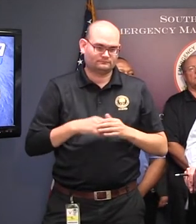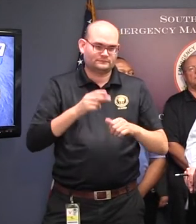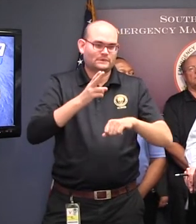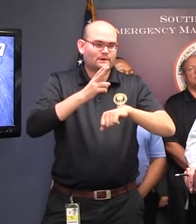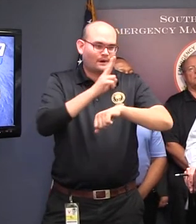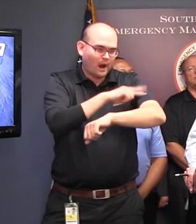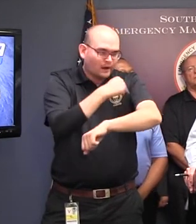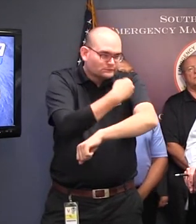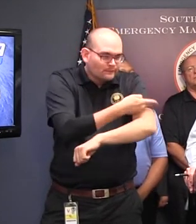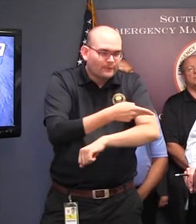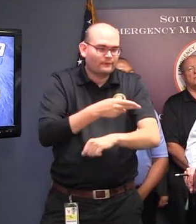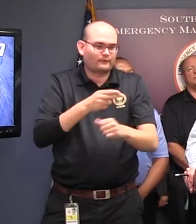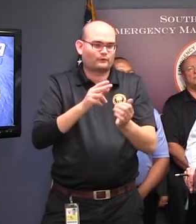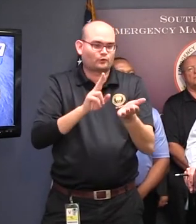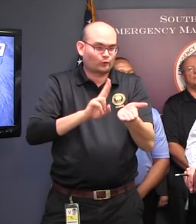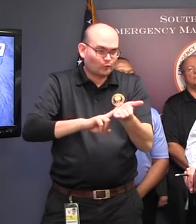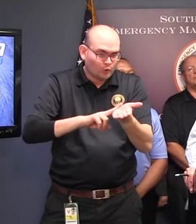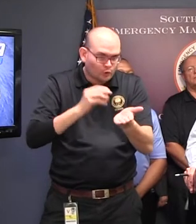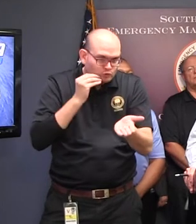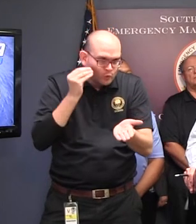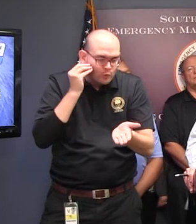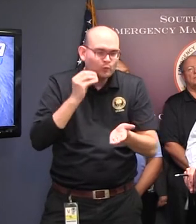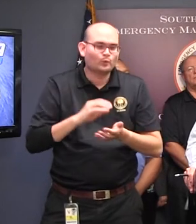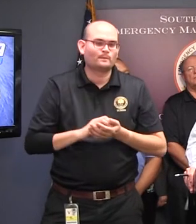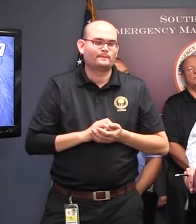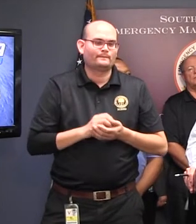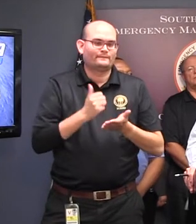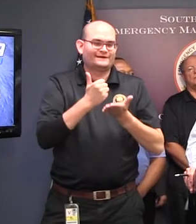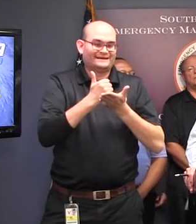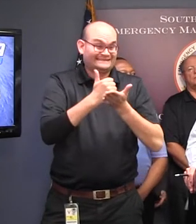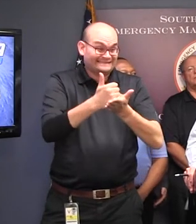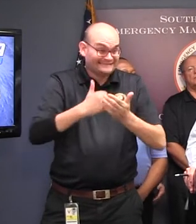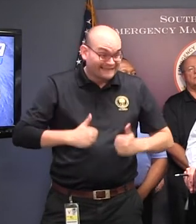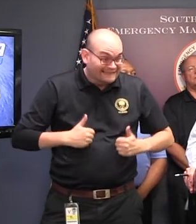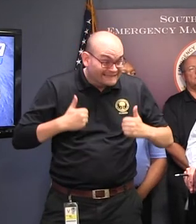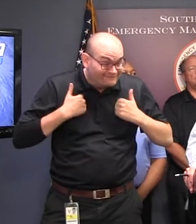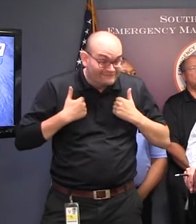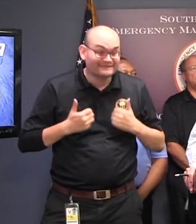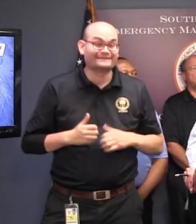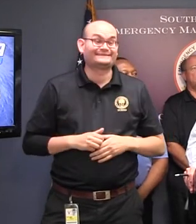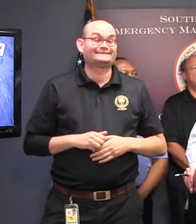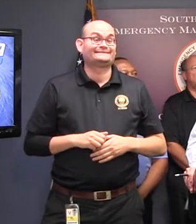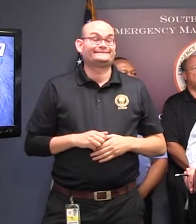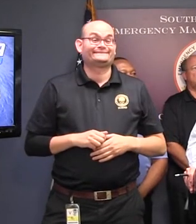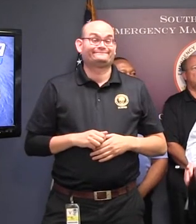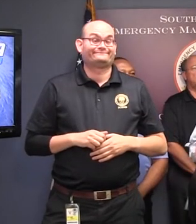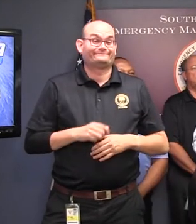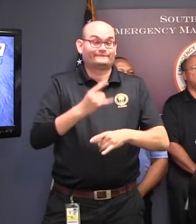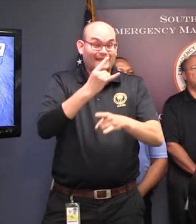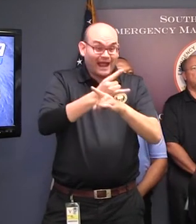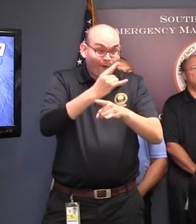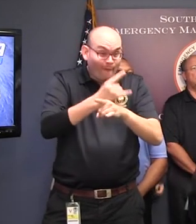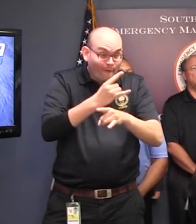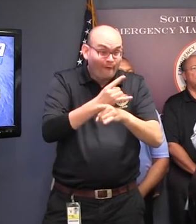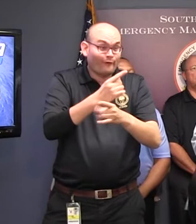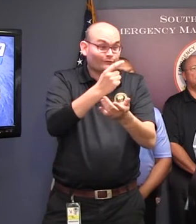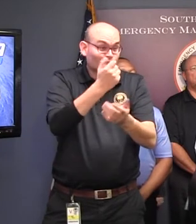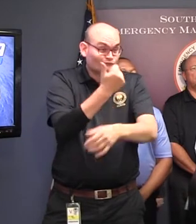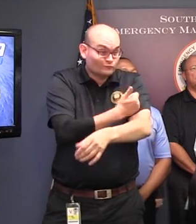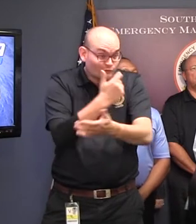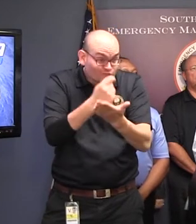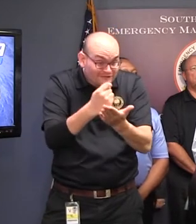homes, assisted living facilities, alcohol and substance abuse hospitals, and similar types that are listed